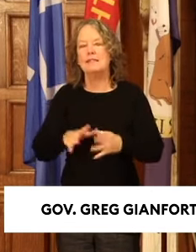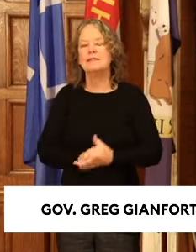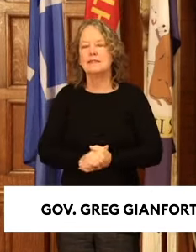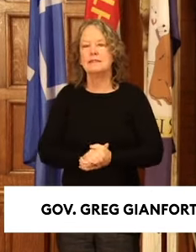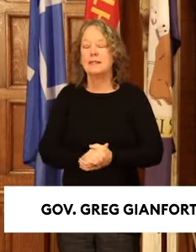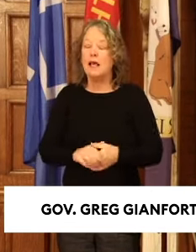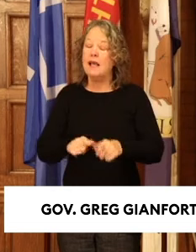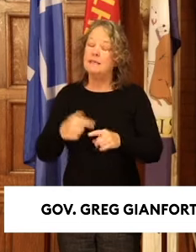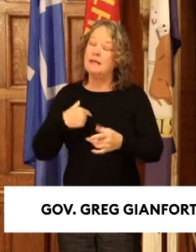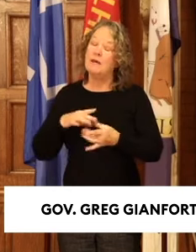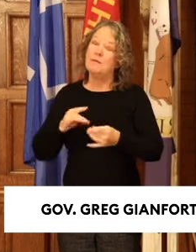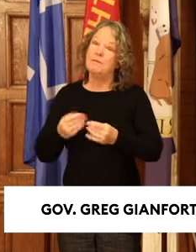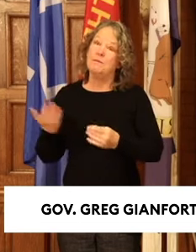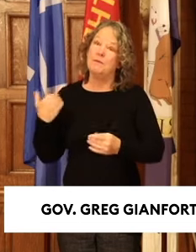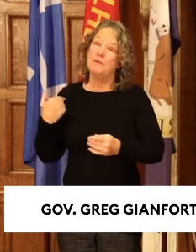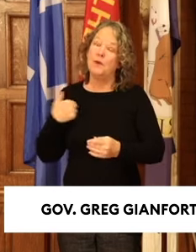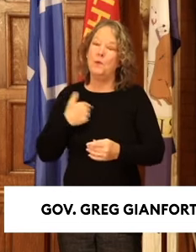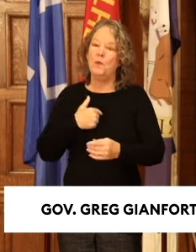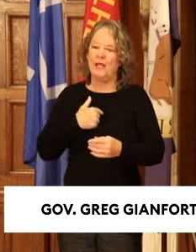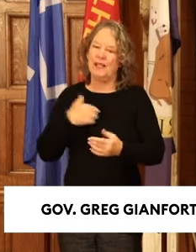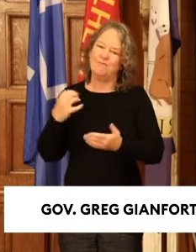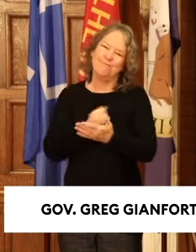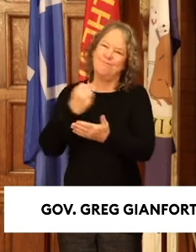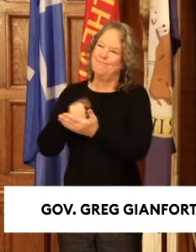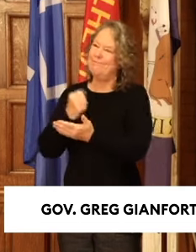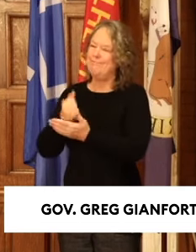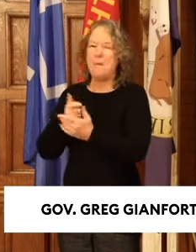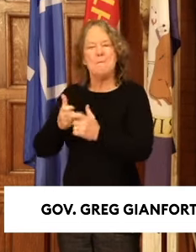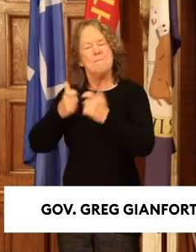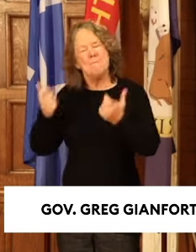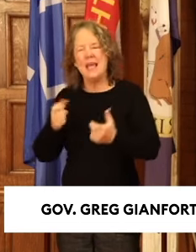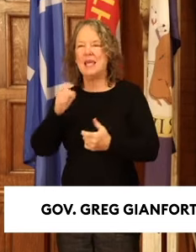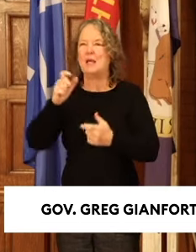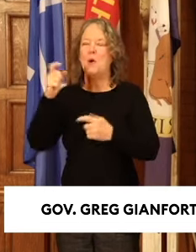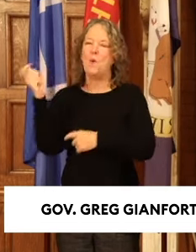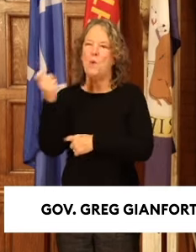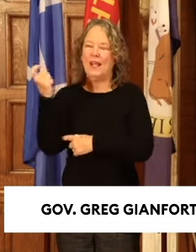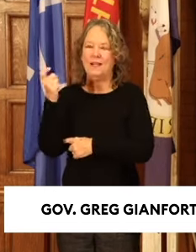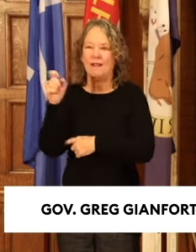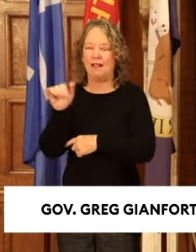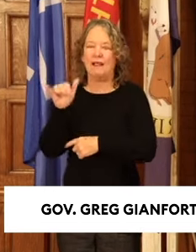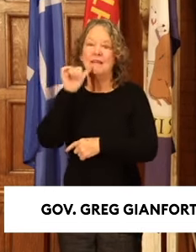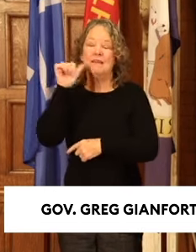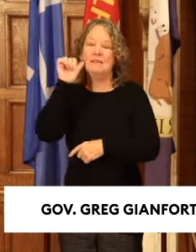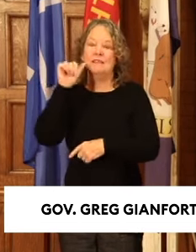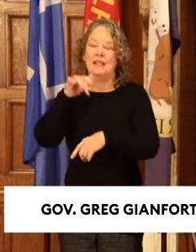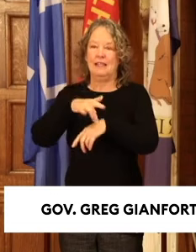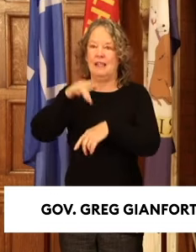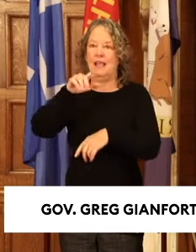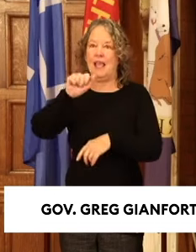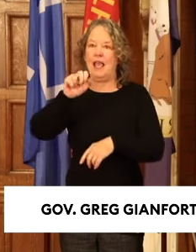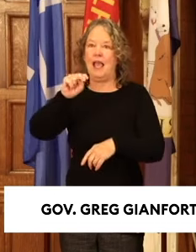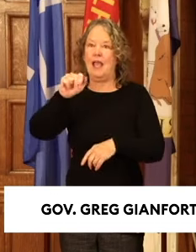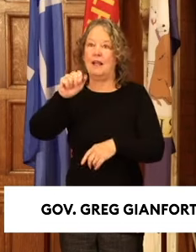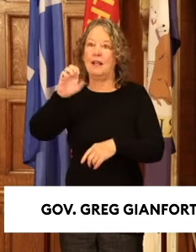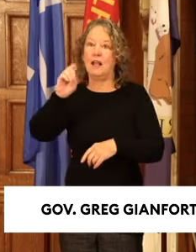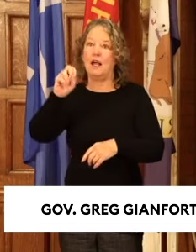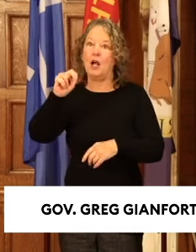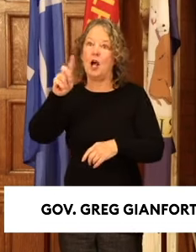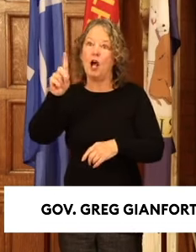As I mentioned earlier, we've chalked up some big wins. I was in Anaconda yesterday to celebrate one of them,